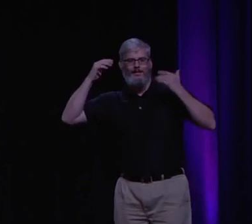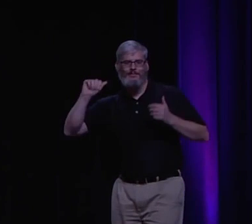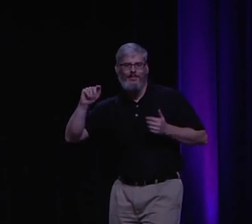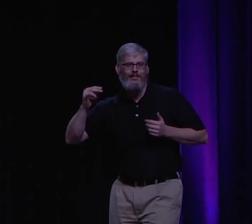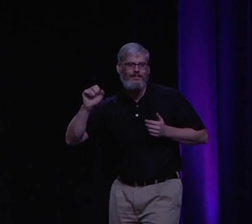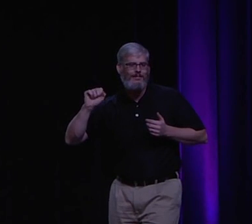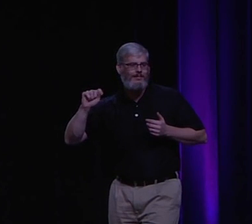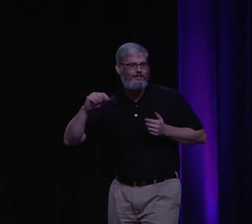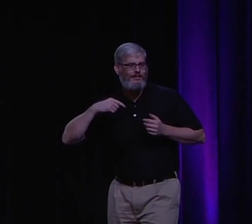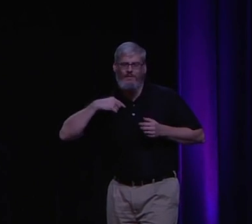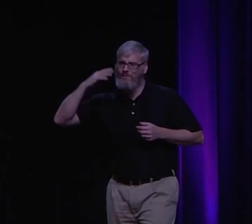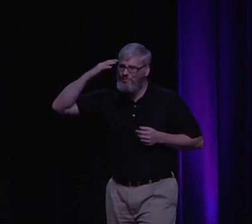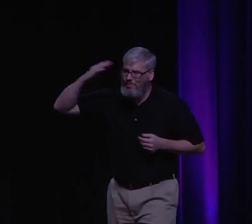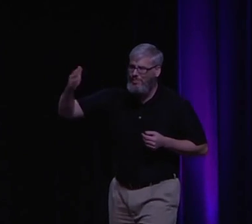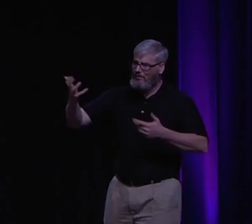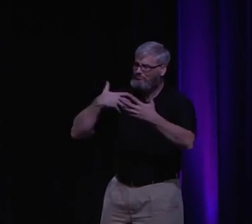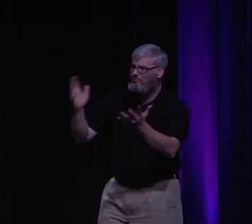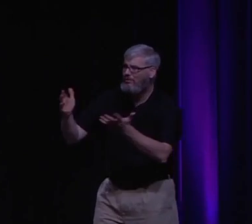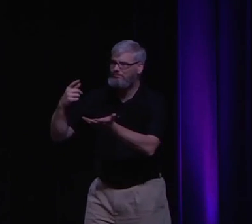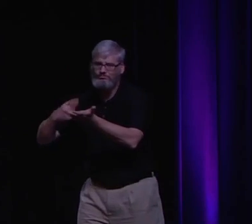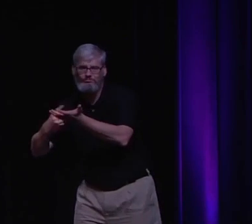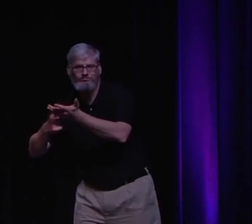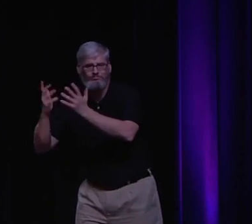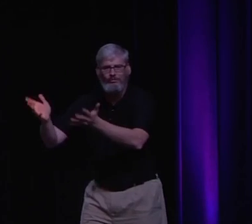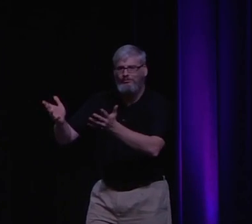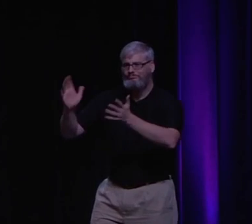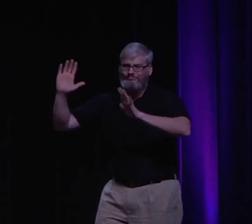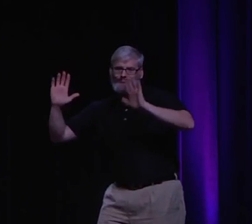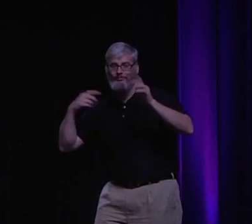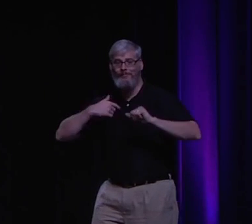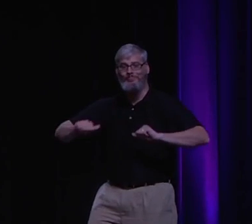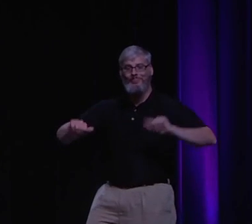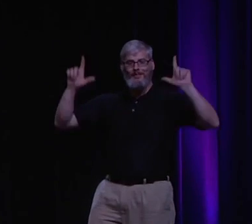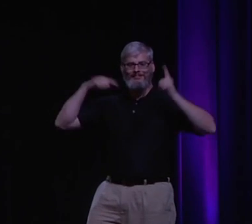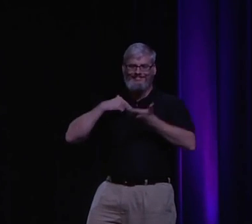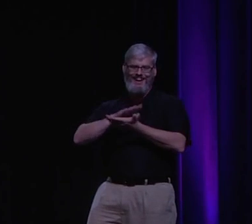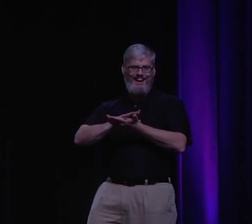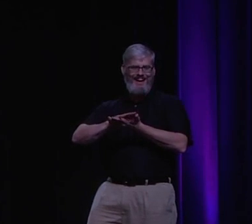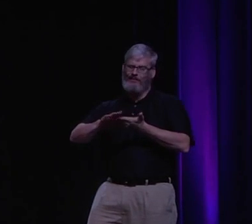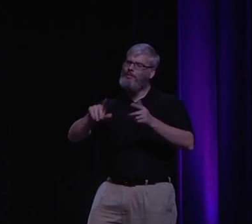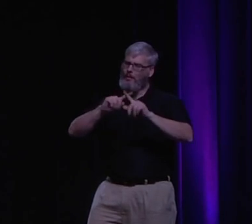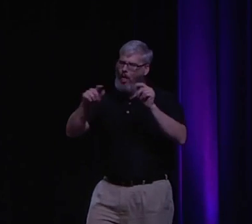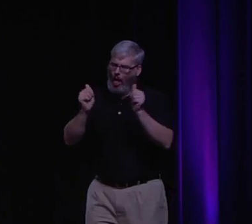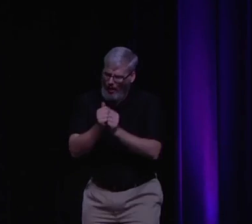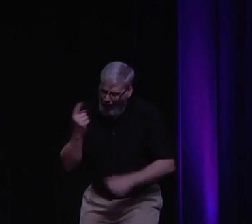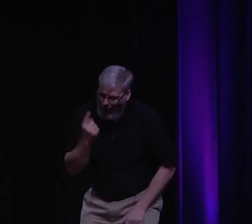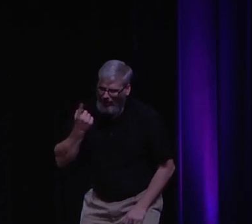ghost. So I'm a friendly atheist. Hey, how are you? Would you like to talk about religion? On my vlog,